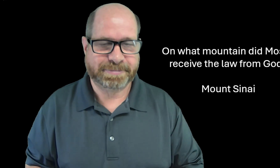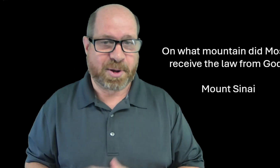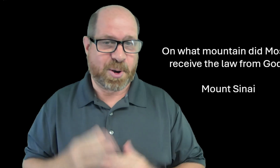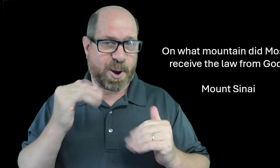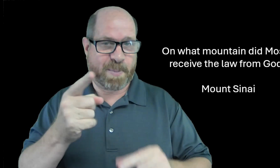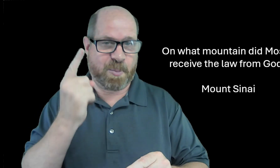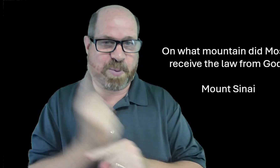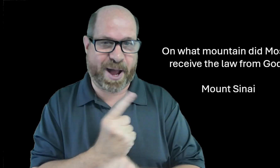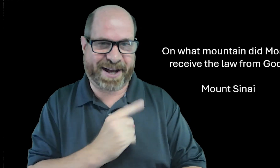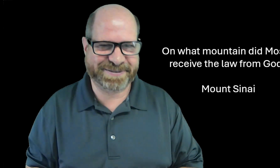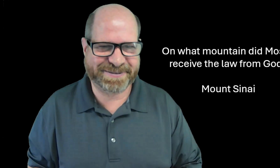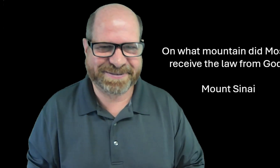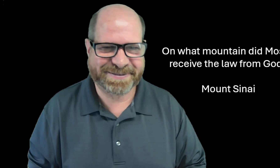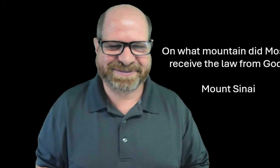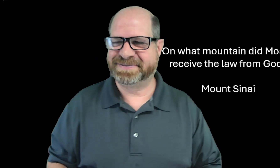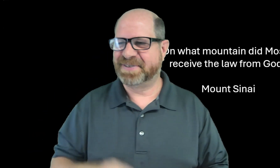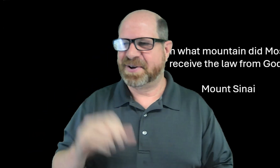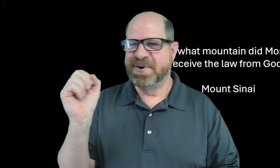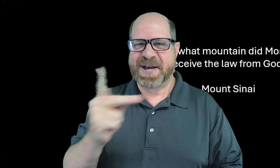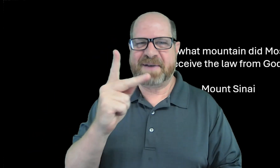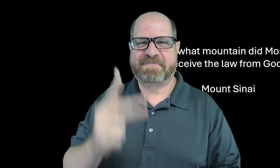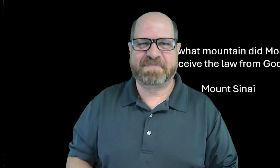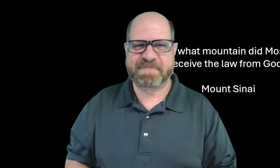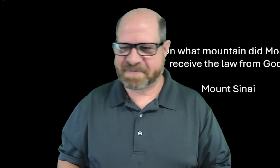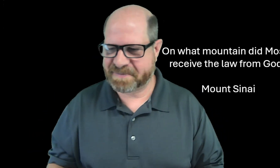i hope you got it right okay